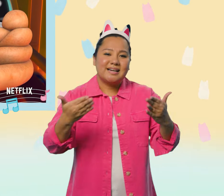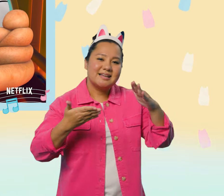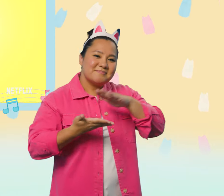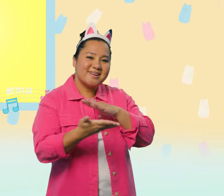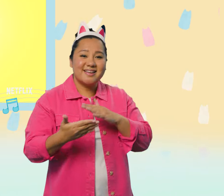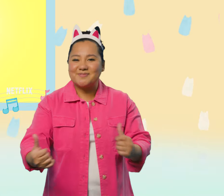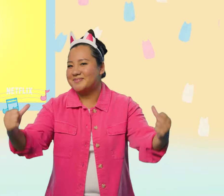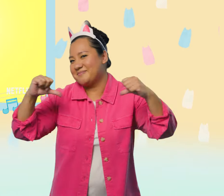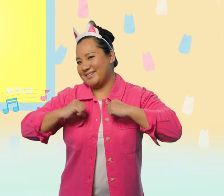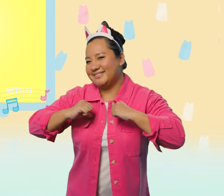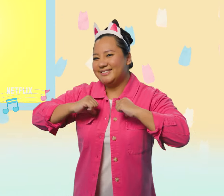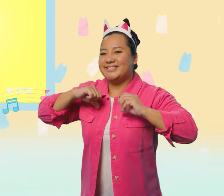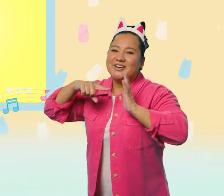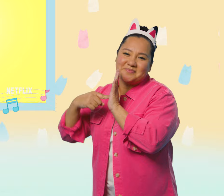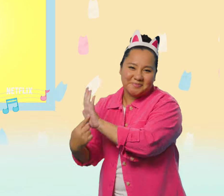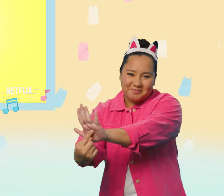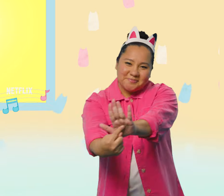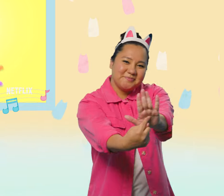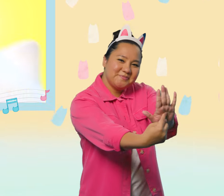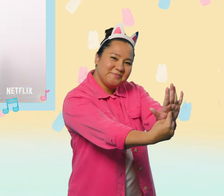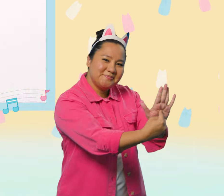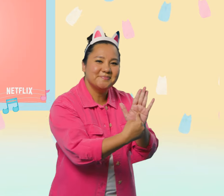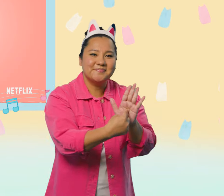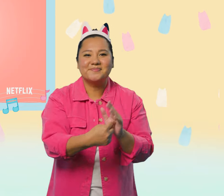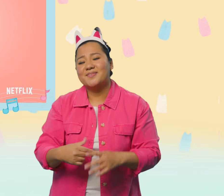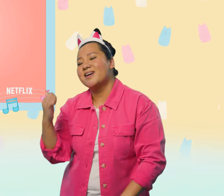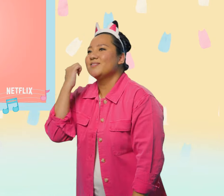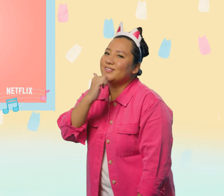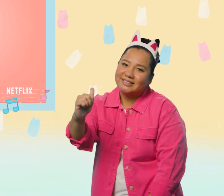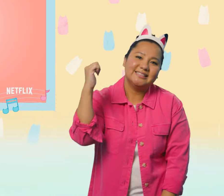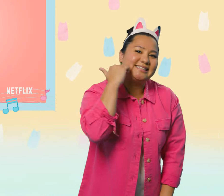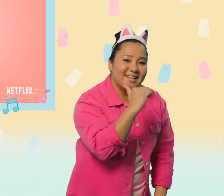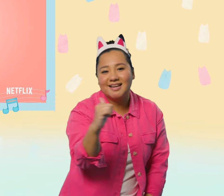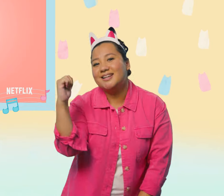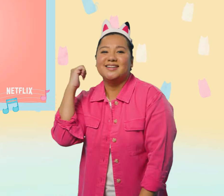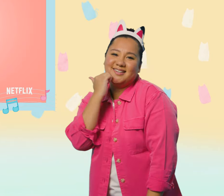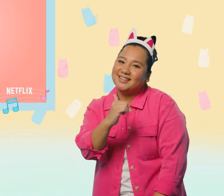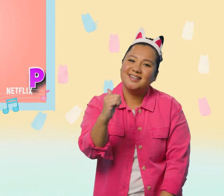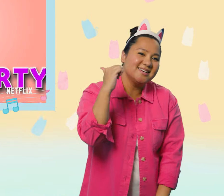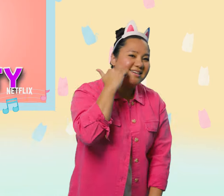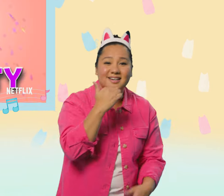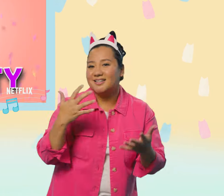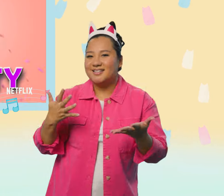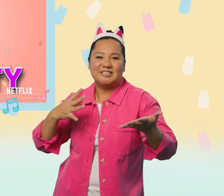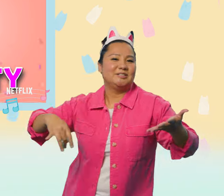with Cakey! I'm gonna show you how! Every day is a sprinkle